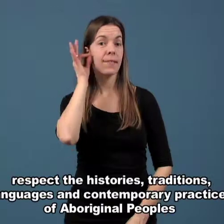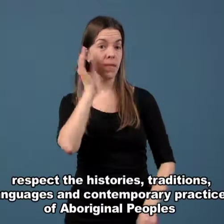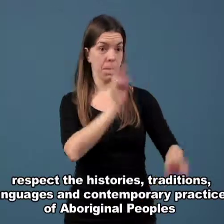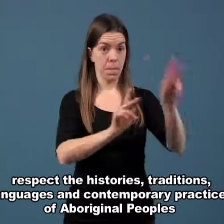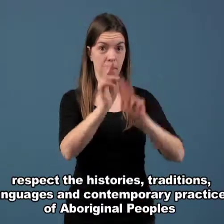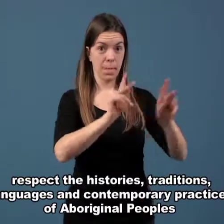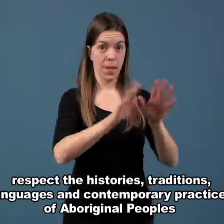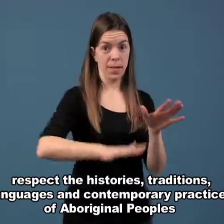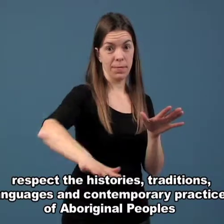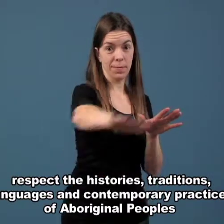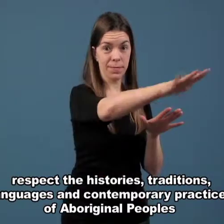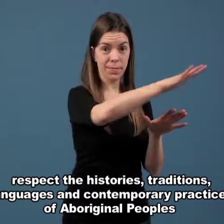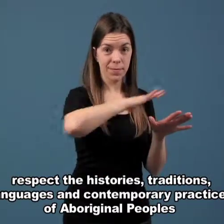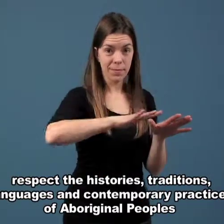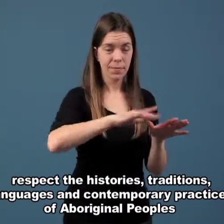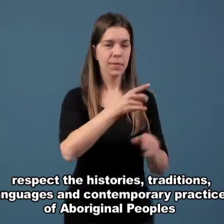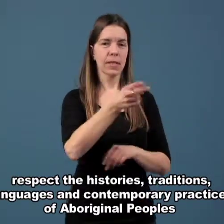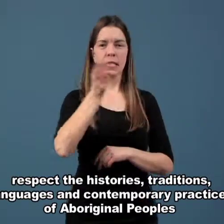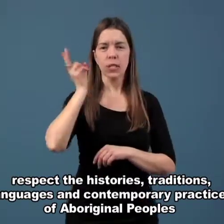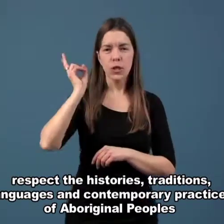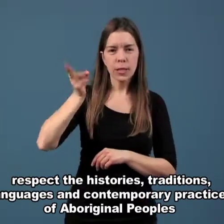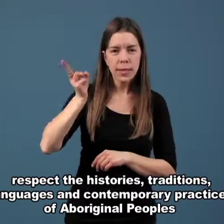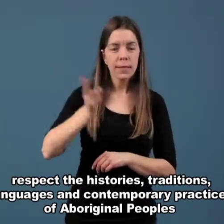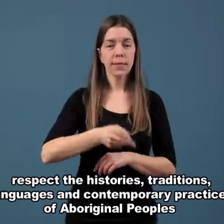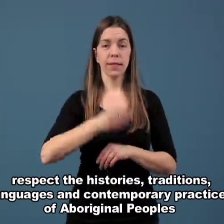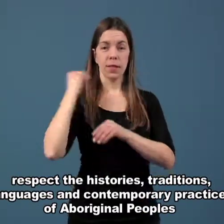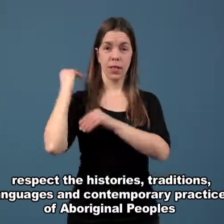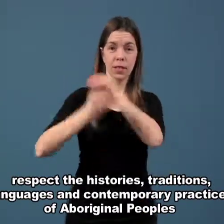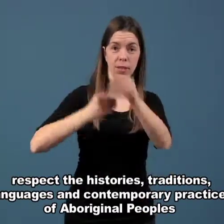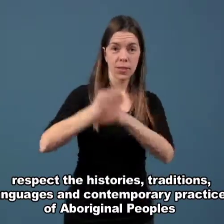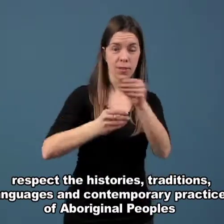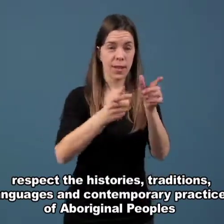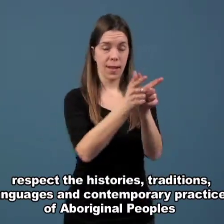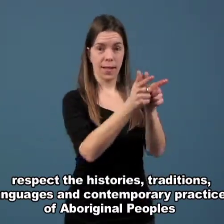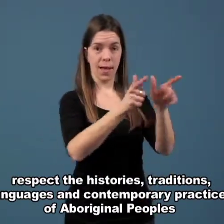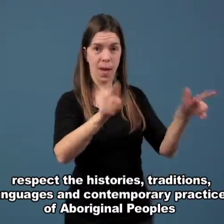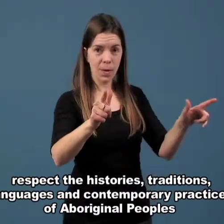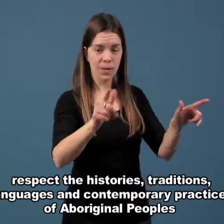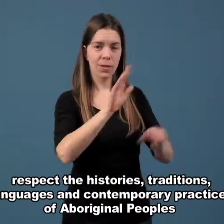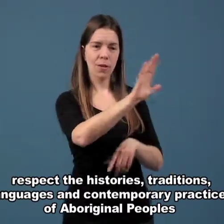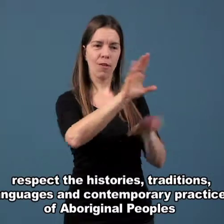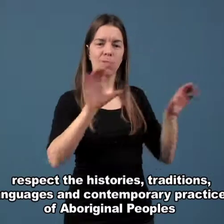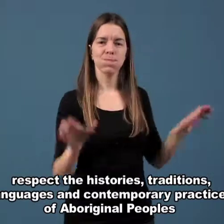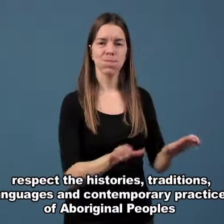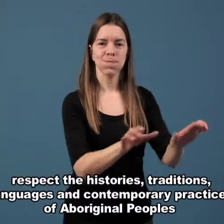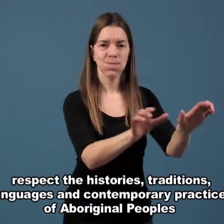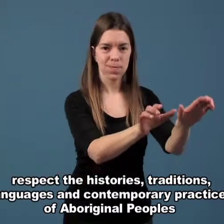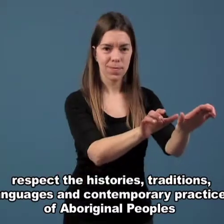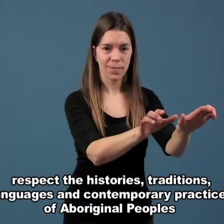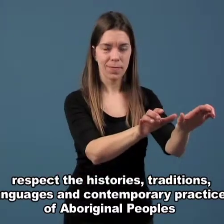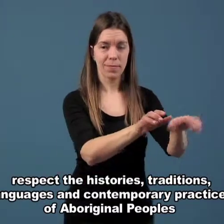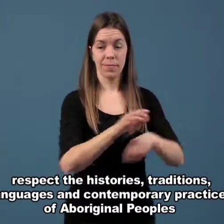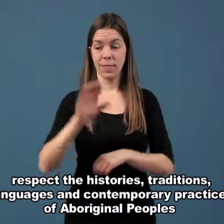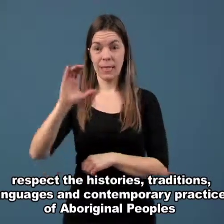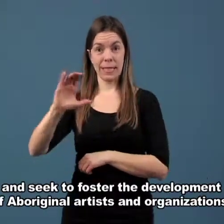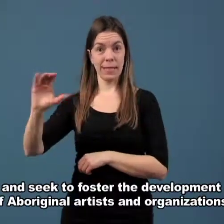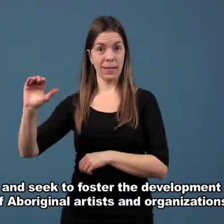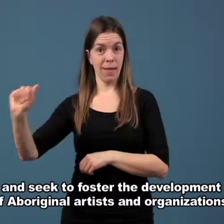Respect the histories, traditions, languages and contemporary practices of Aboriginal peoples